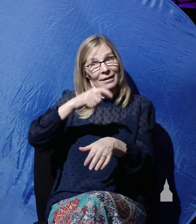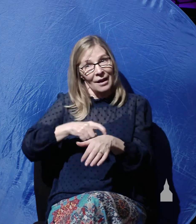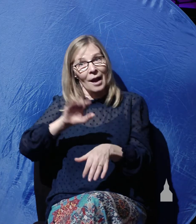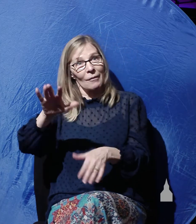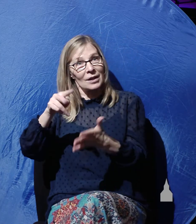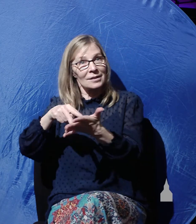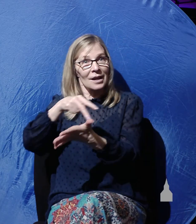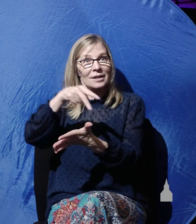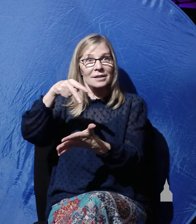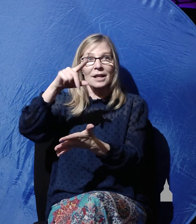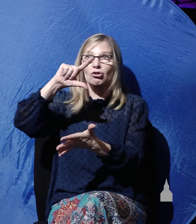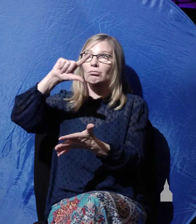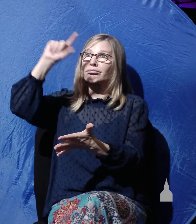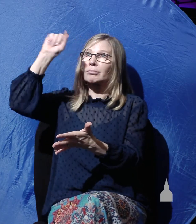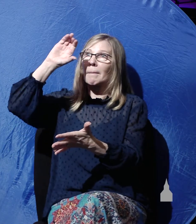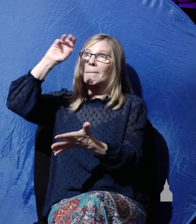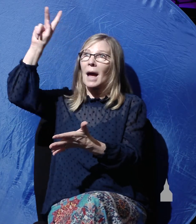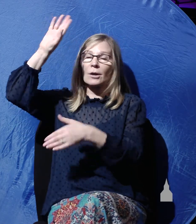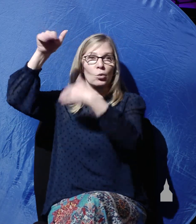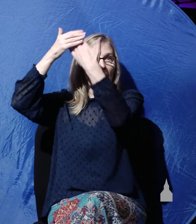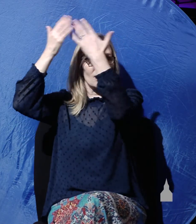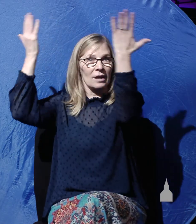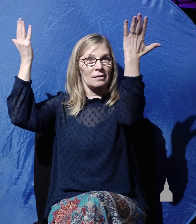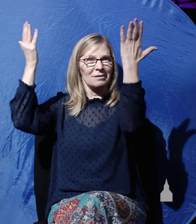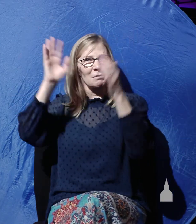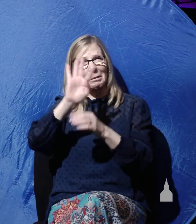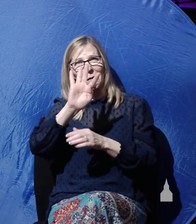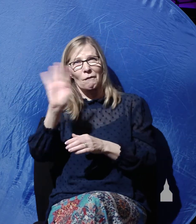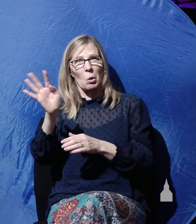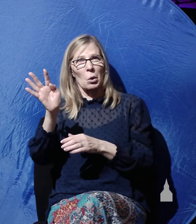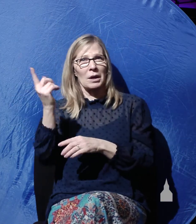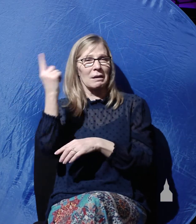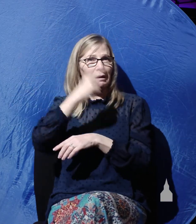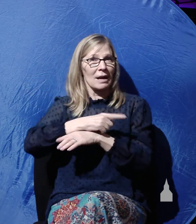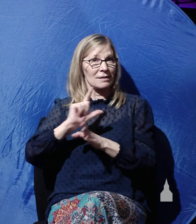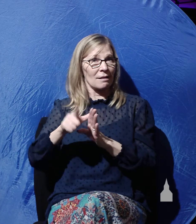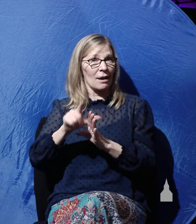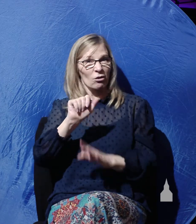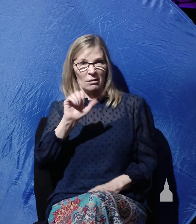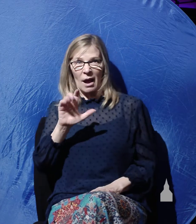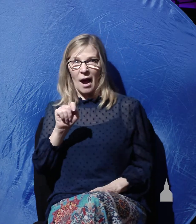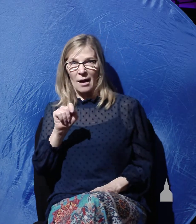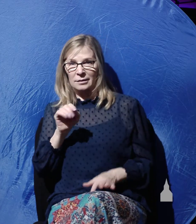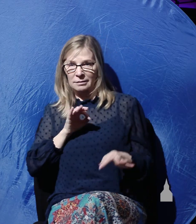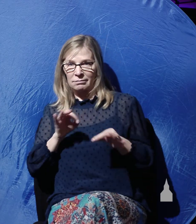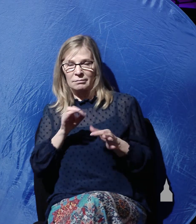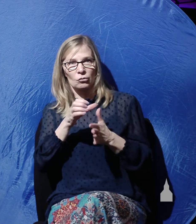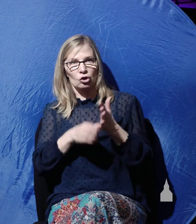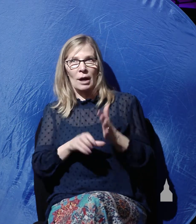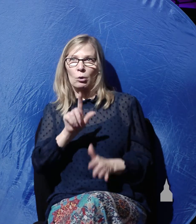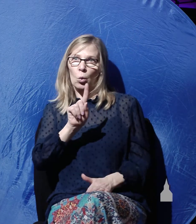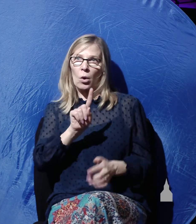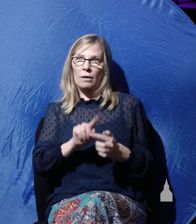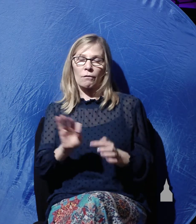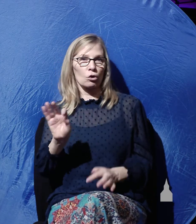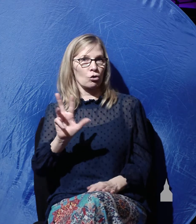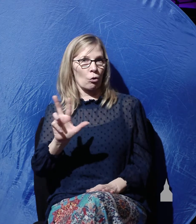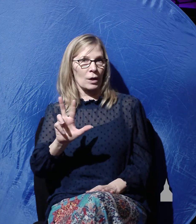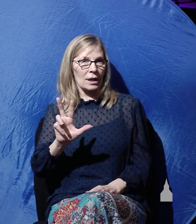ascension back to heaven, which was about 40 days. That's what the book of Acts tells us. Acts chapter 1 verse 3, to these he